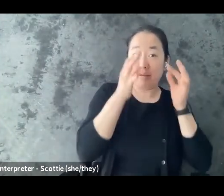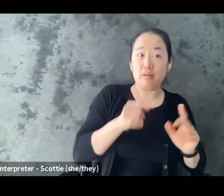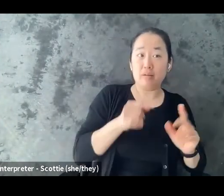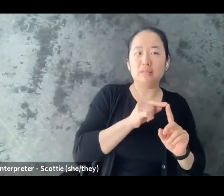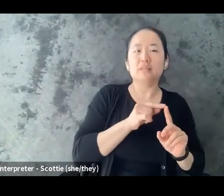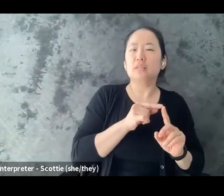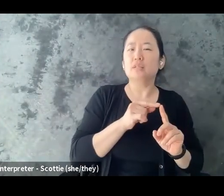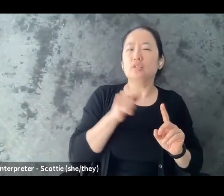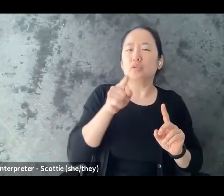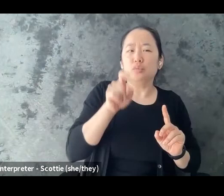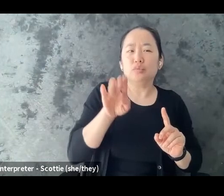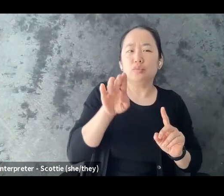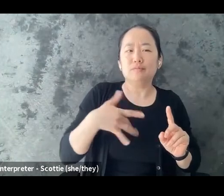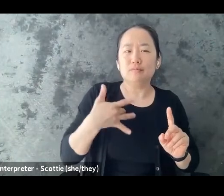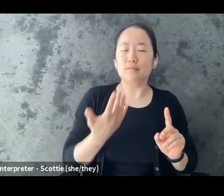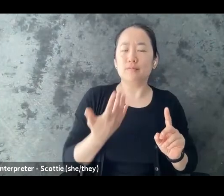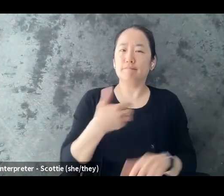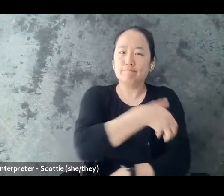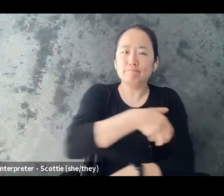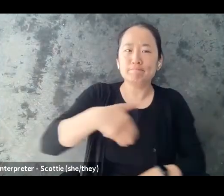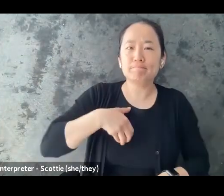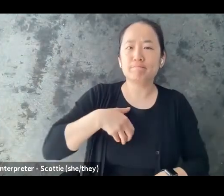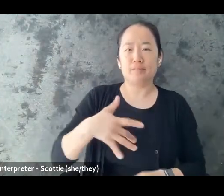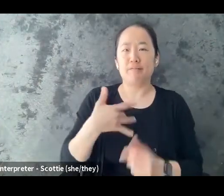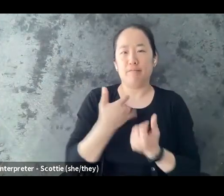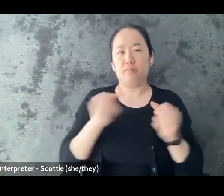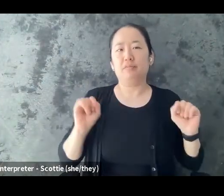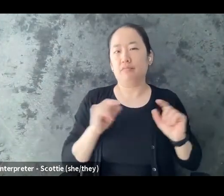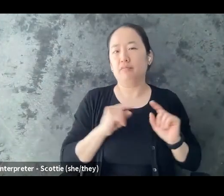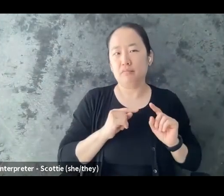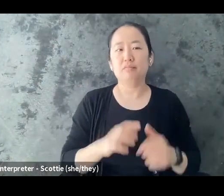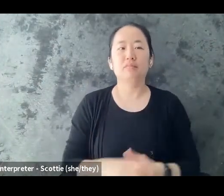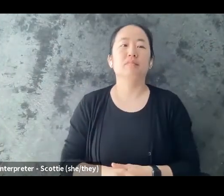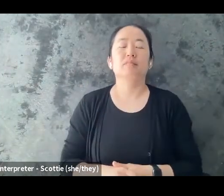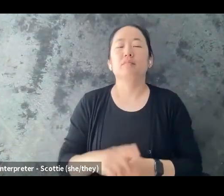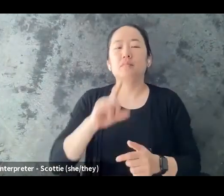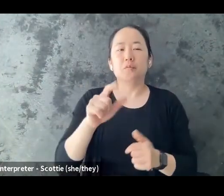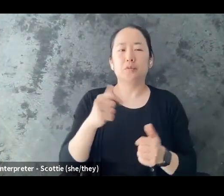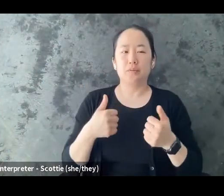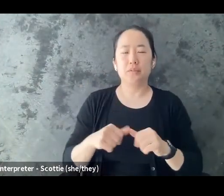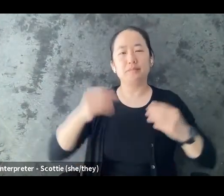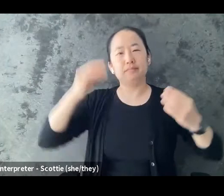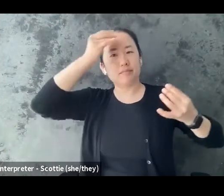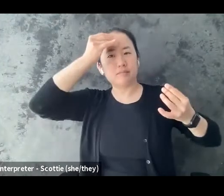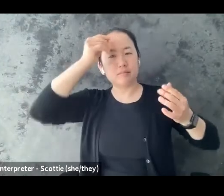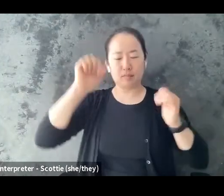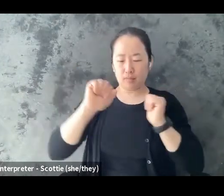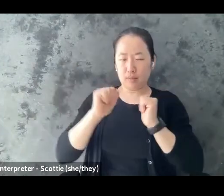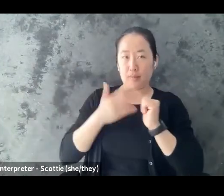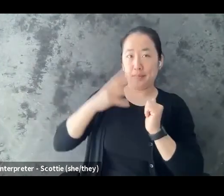experiences so being able to dedicate this time to think about how you describe your experiences and words so a lot